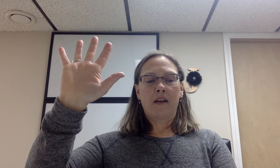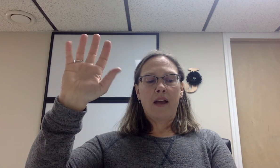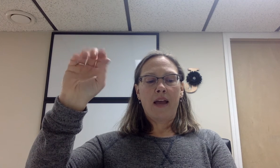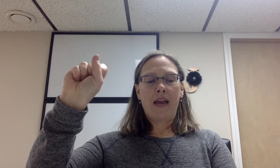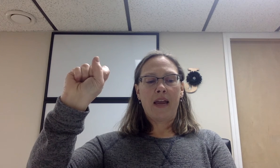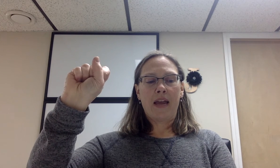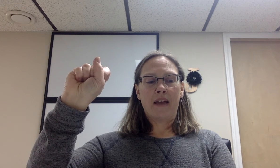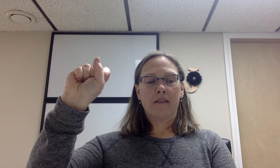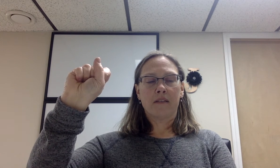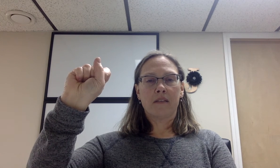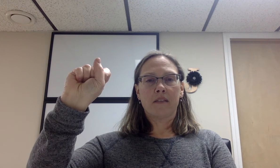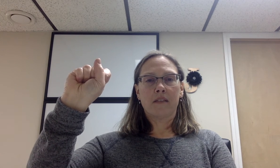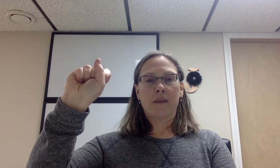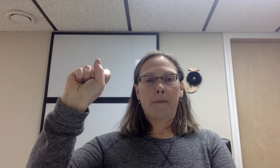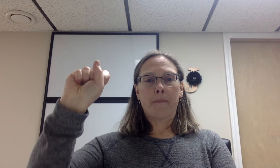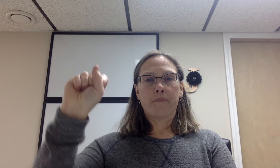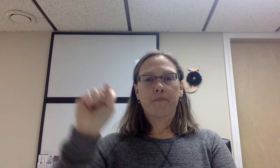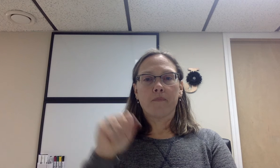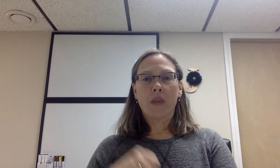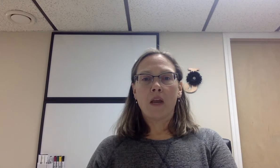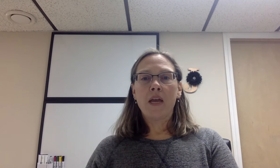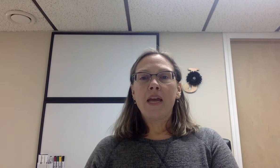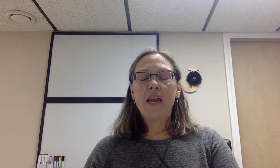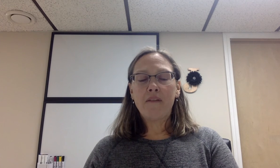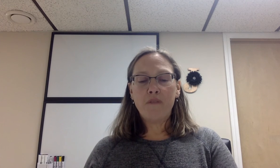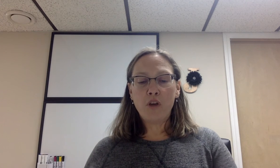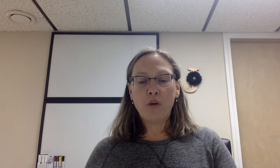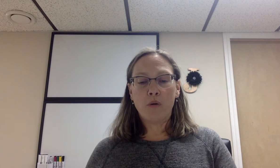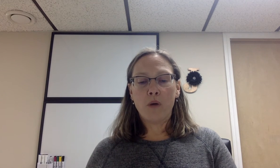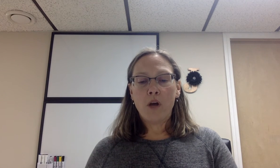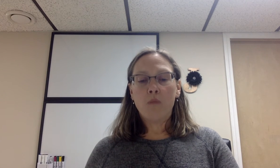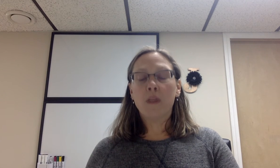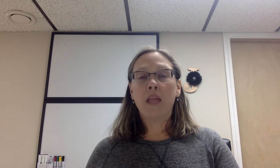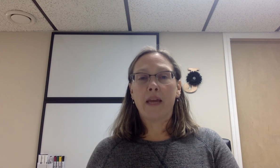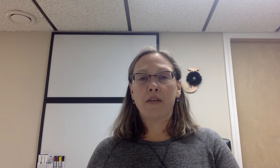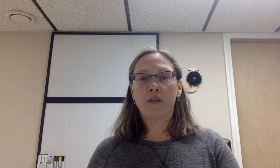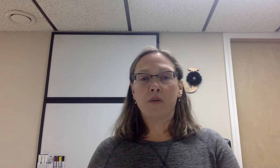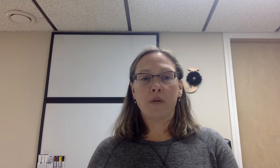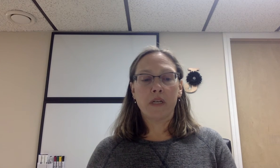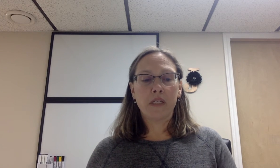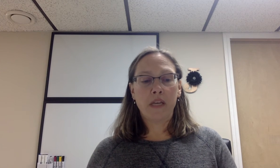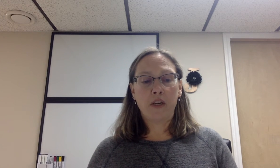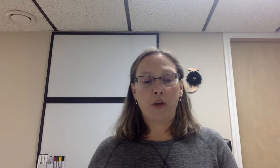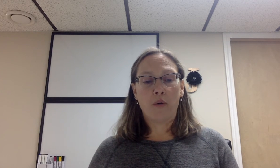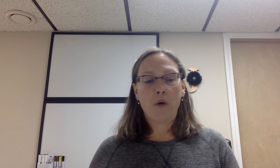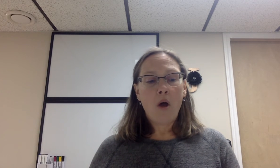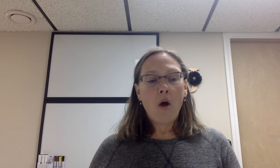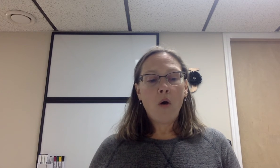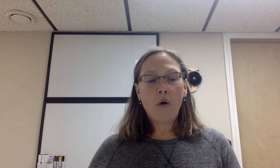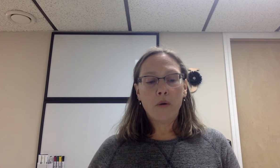Hands. If you would like to continue or